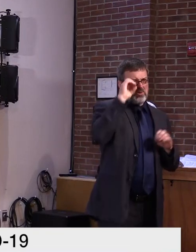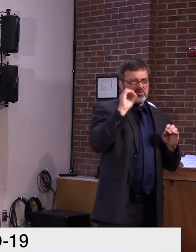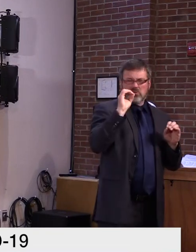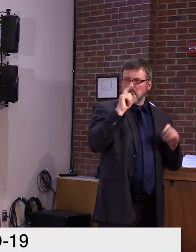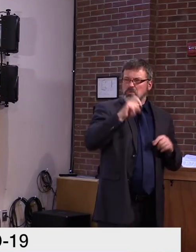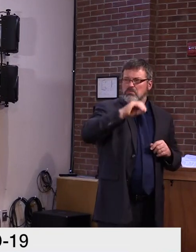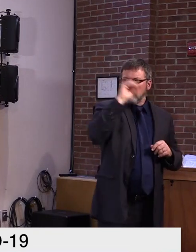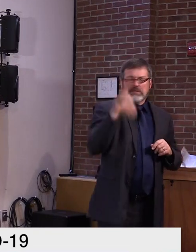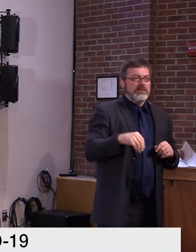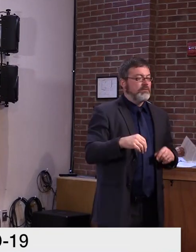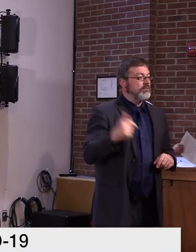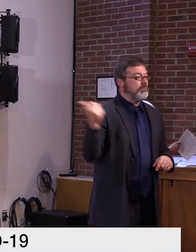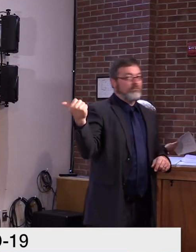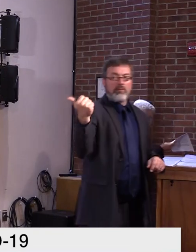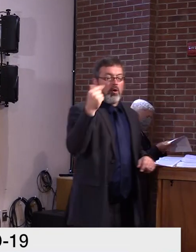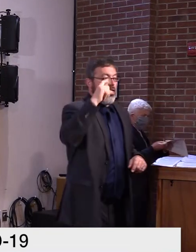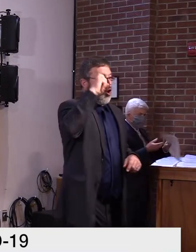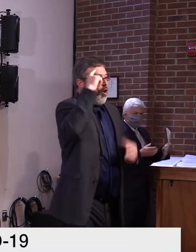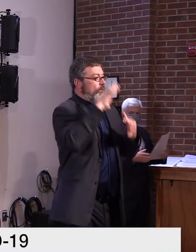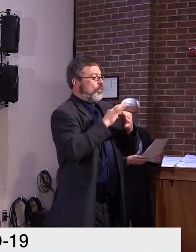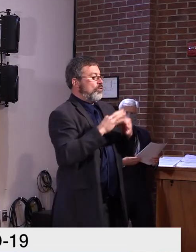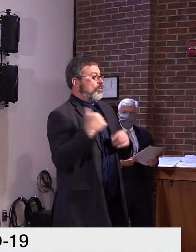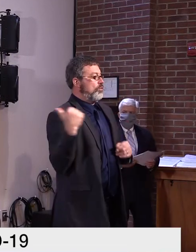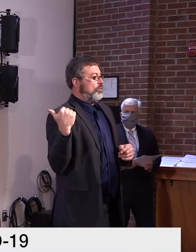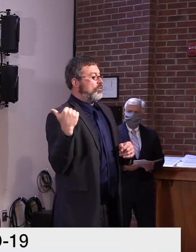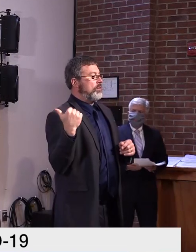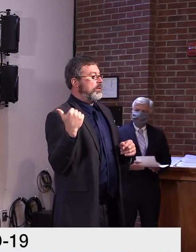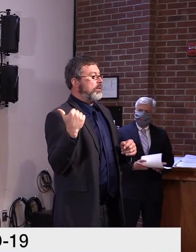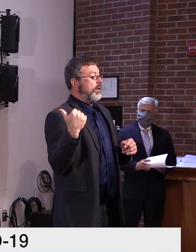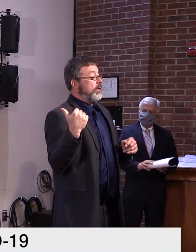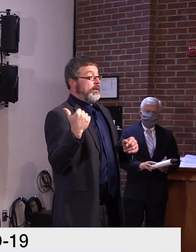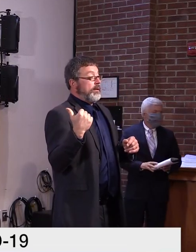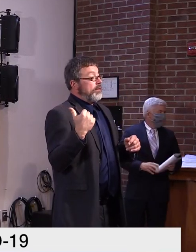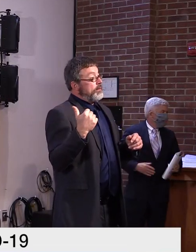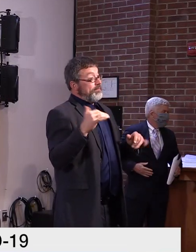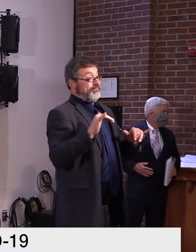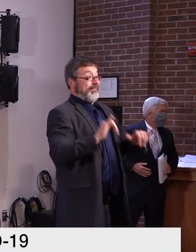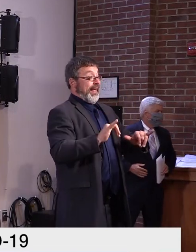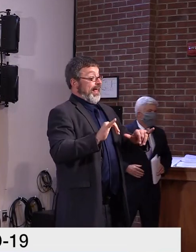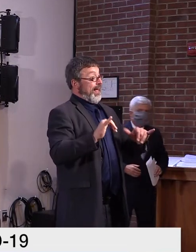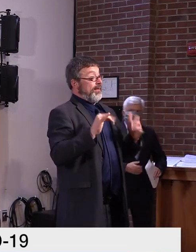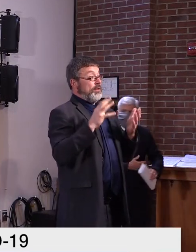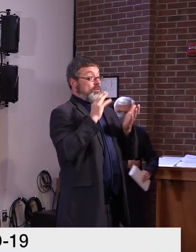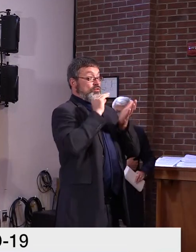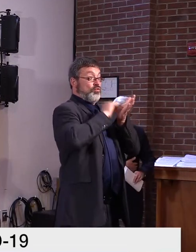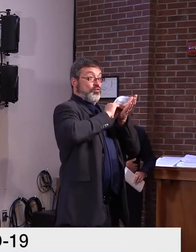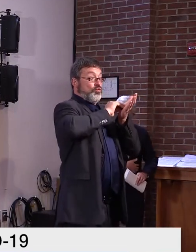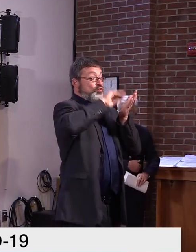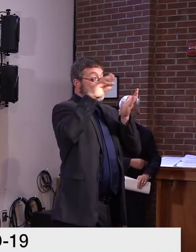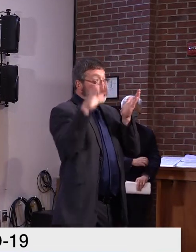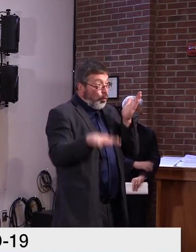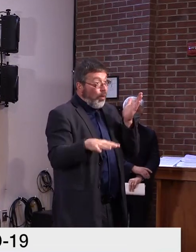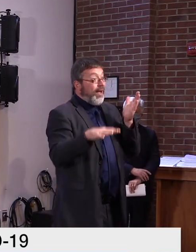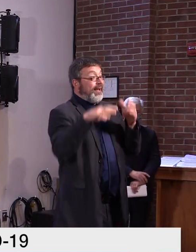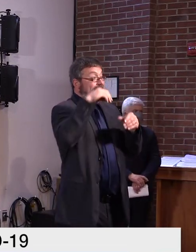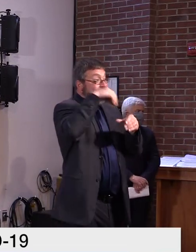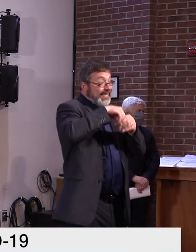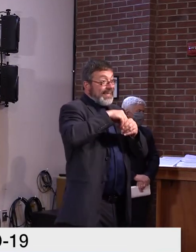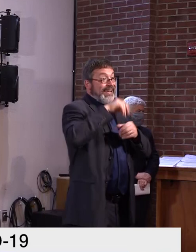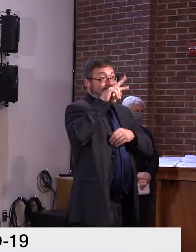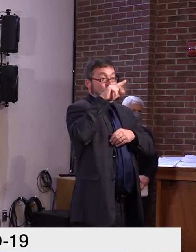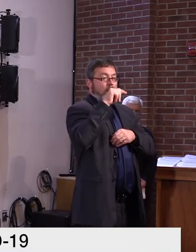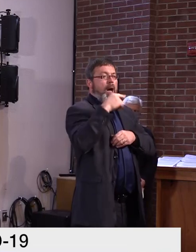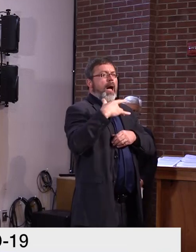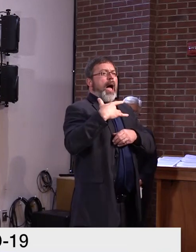that the majority of the students are coming from the northeast, but there are some coming from other areas.